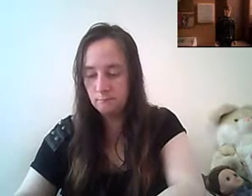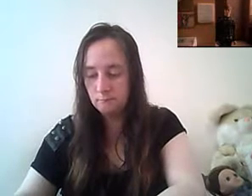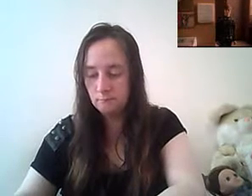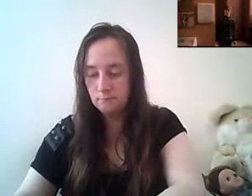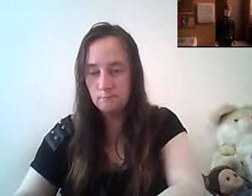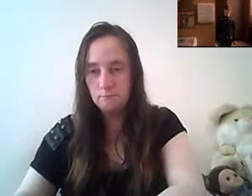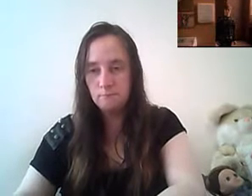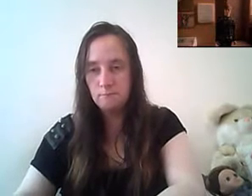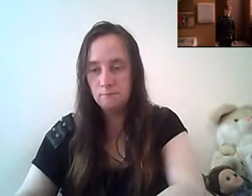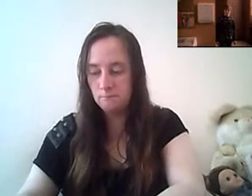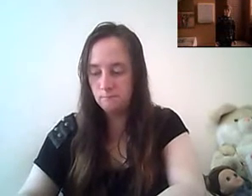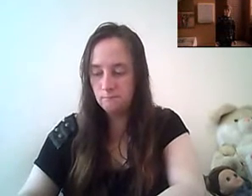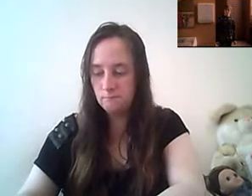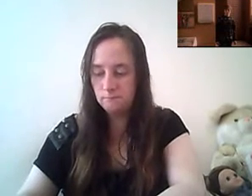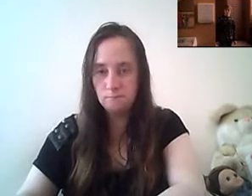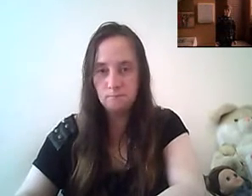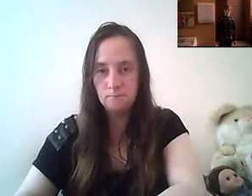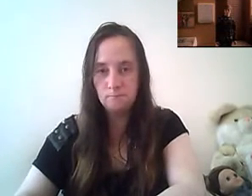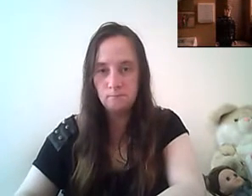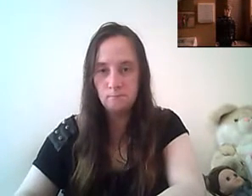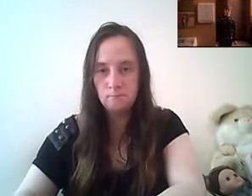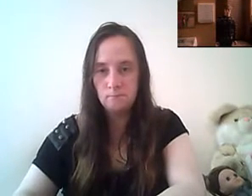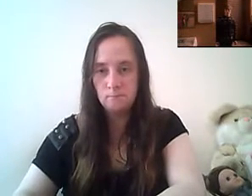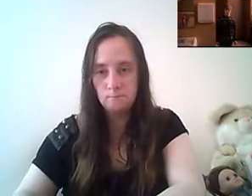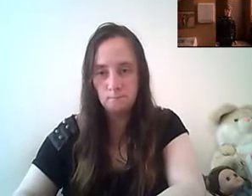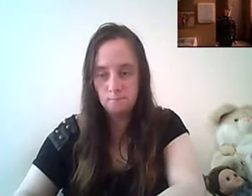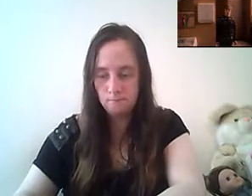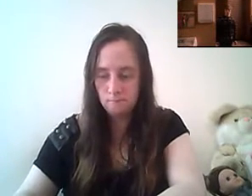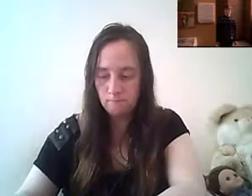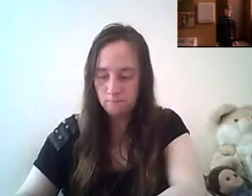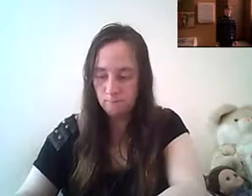up it's anyway it was a mistake